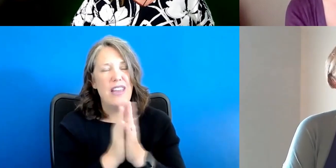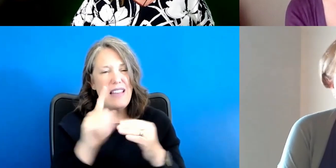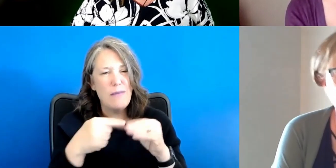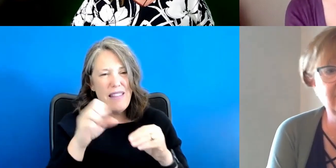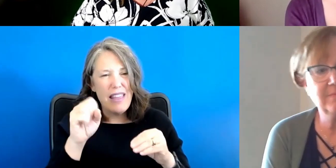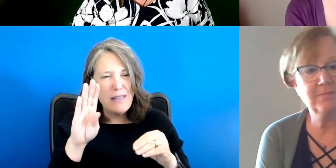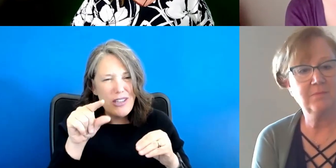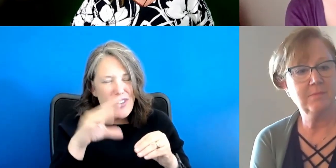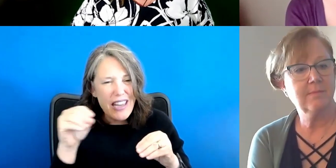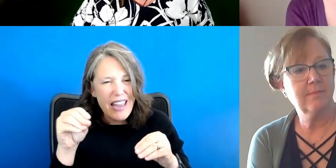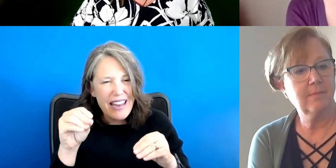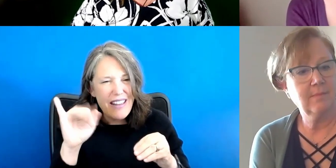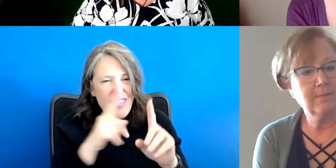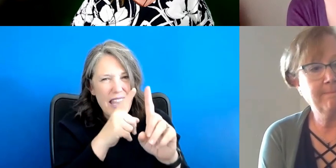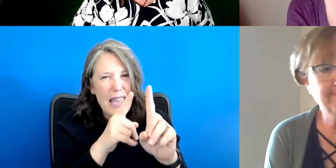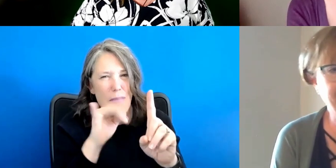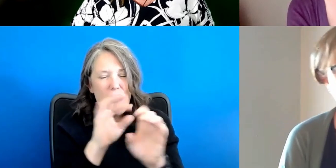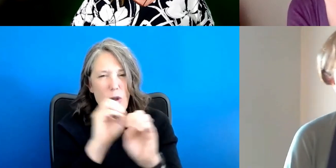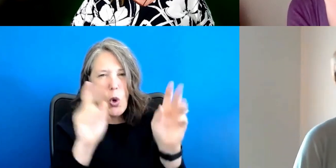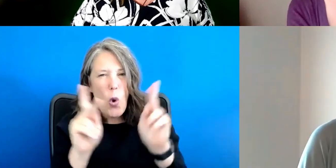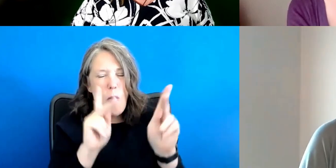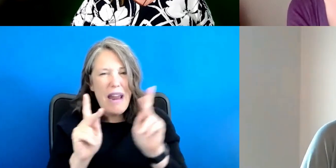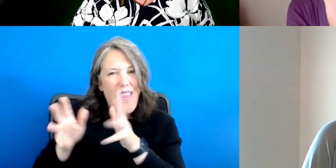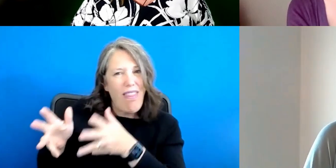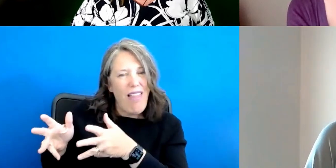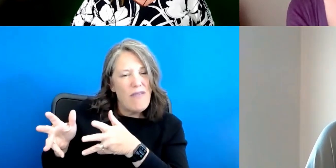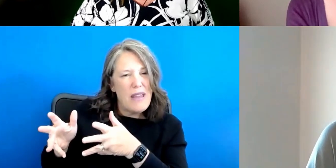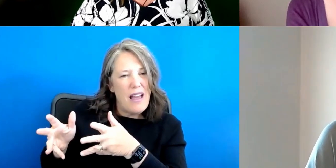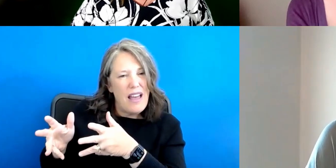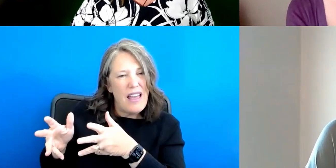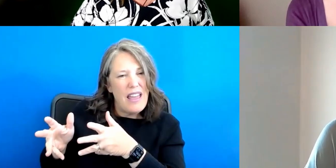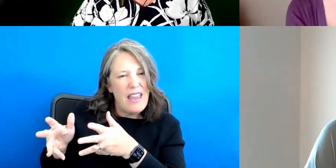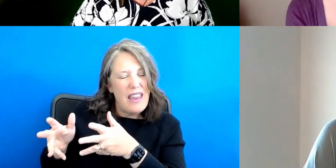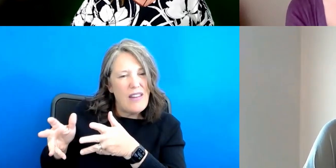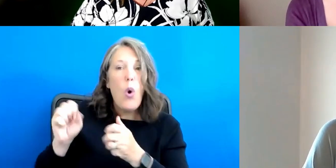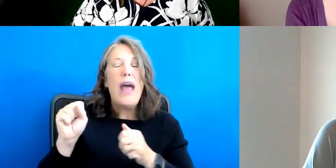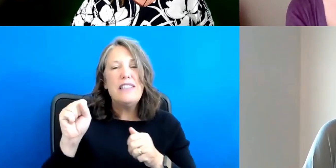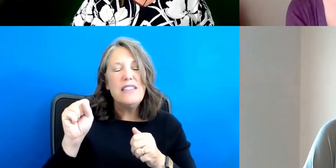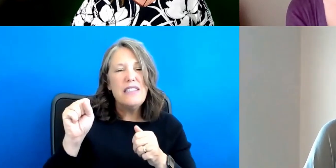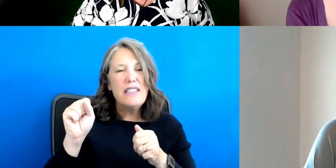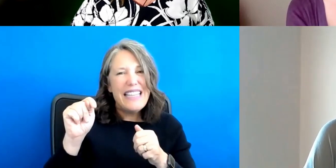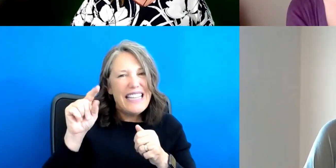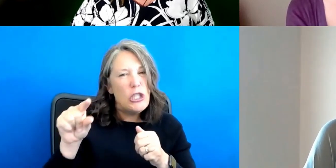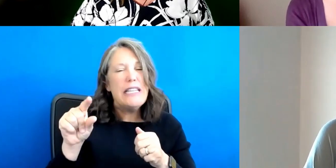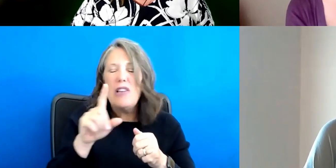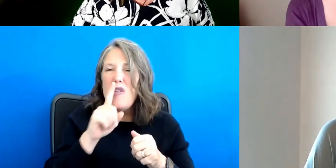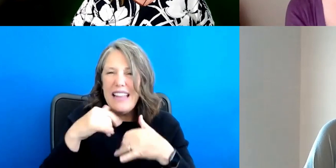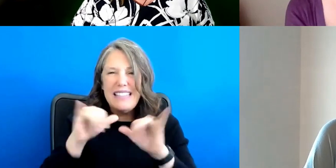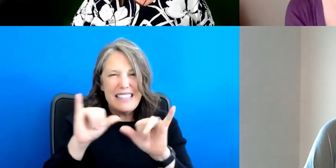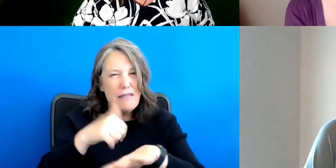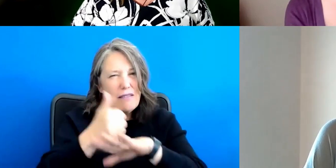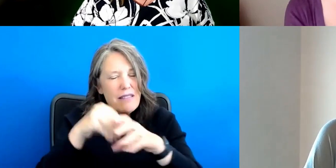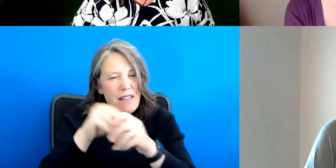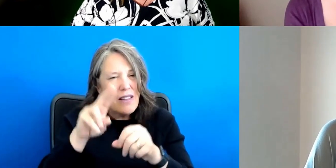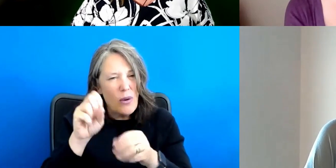if the aim that no one is left behind are giving new life to human rights, are the SDGs well socialized in the US? And do you think